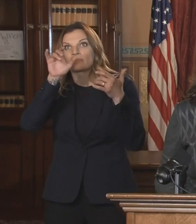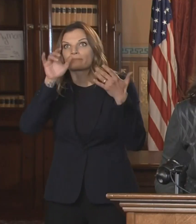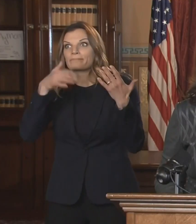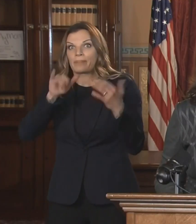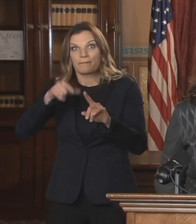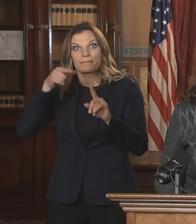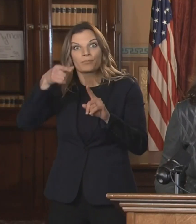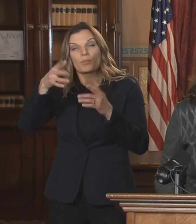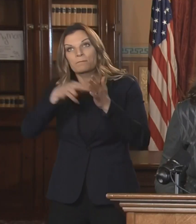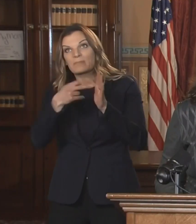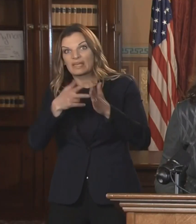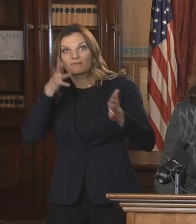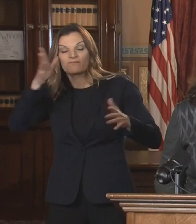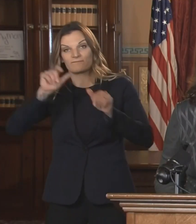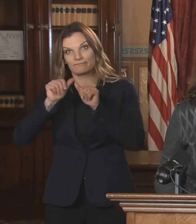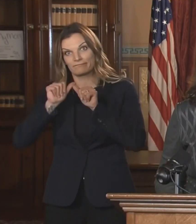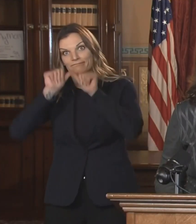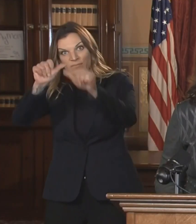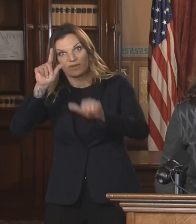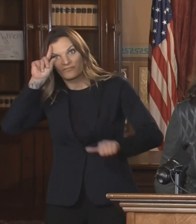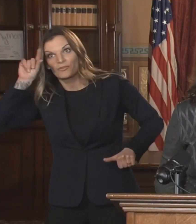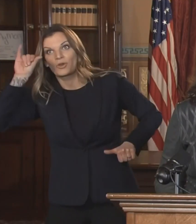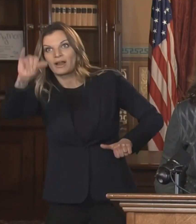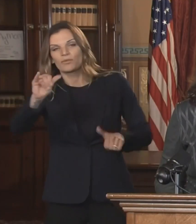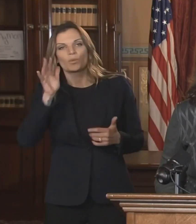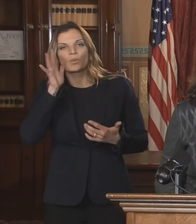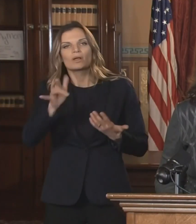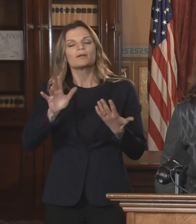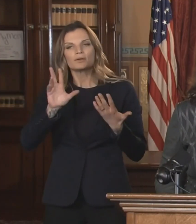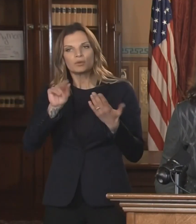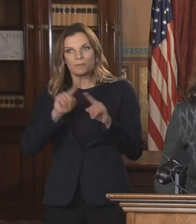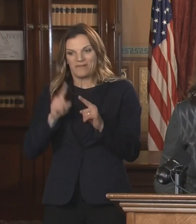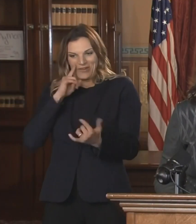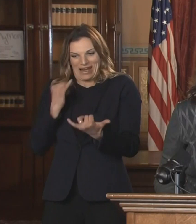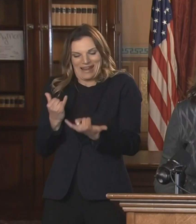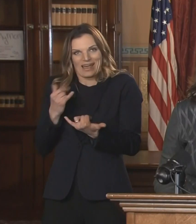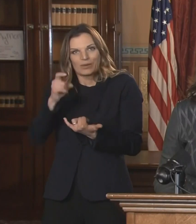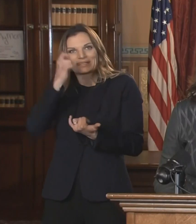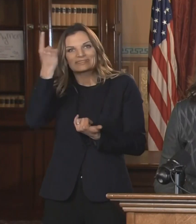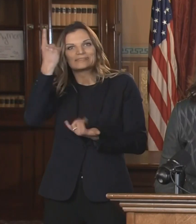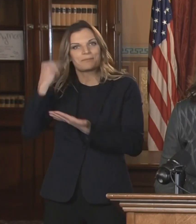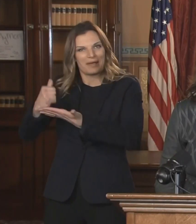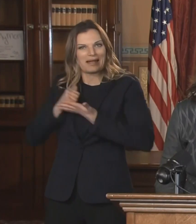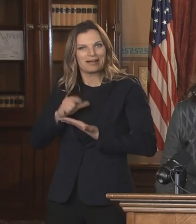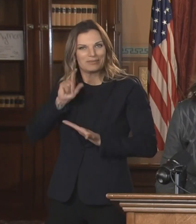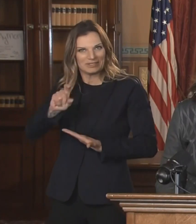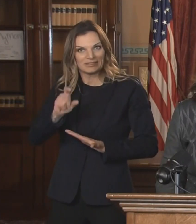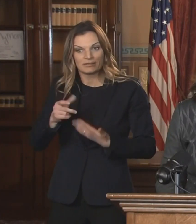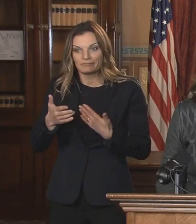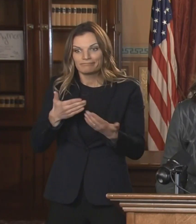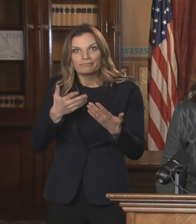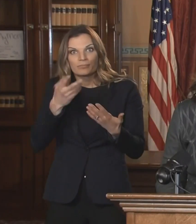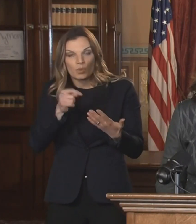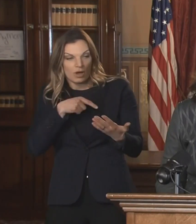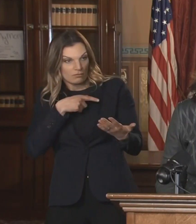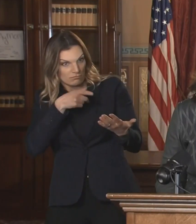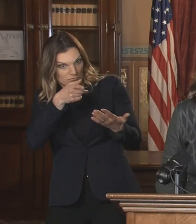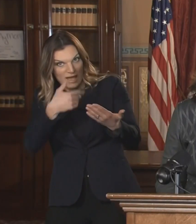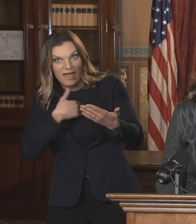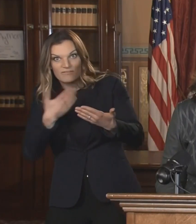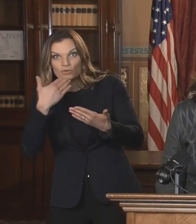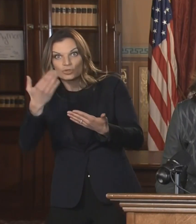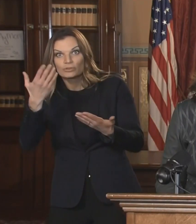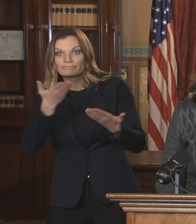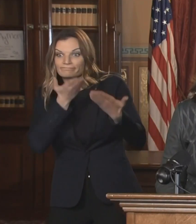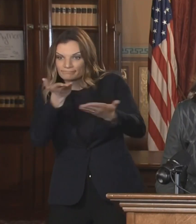solution that we all want and need to see, but to help us in this moment would be, um, a great thing and, and provide